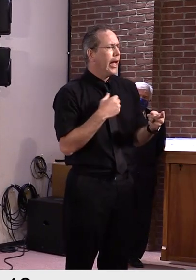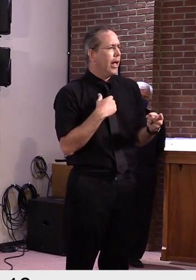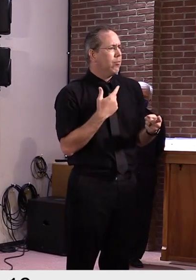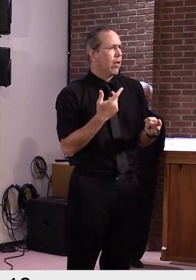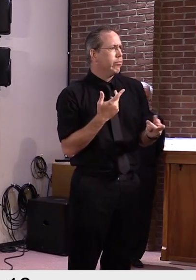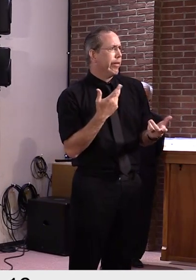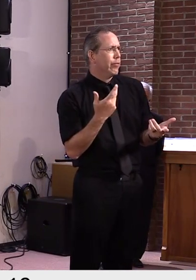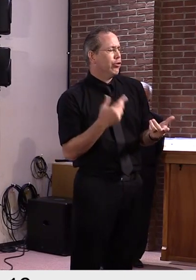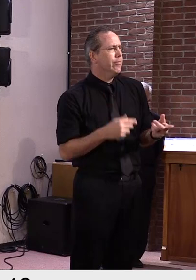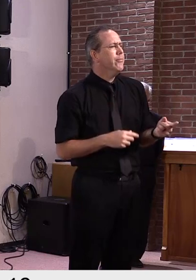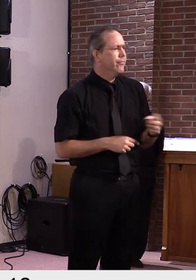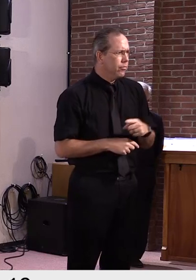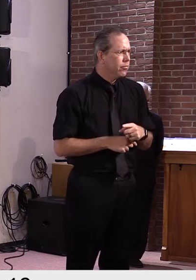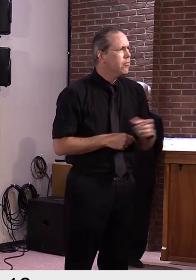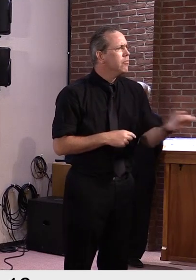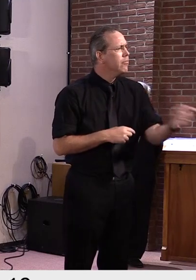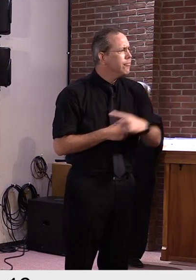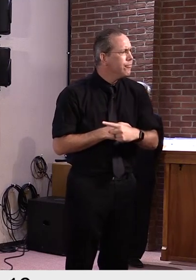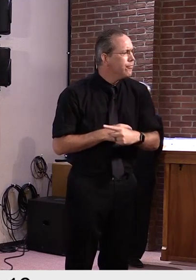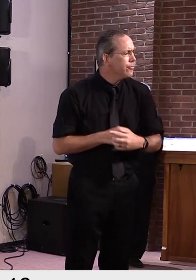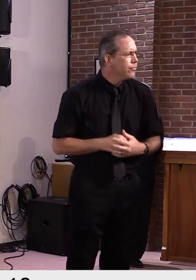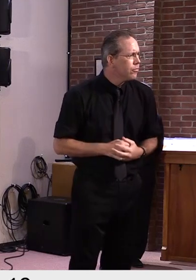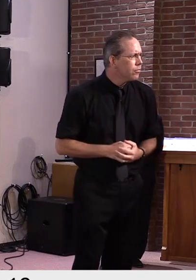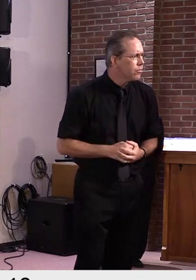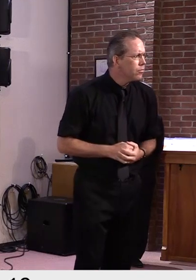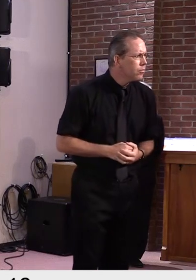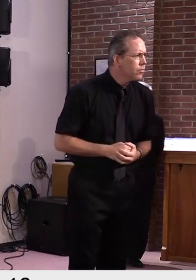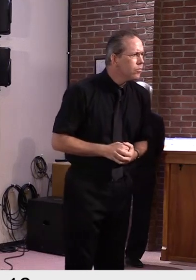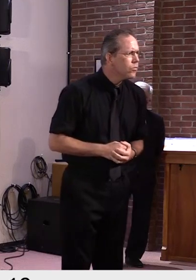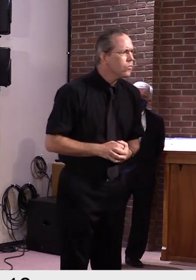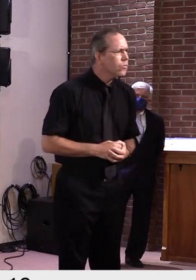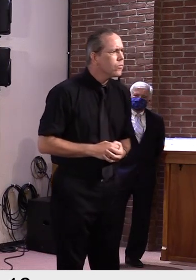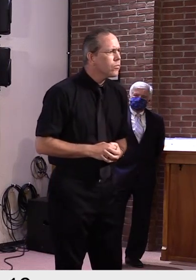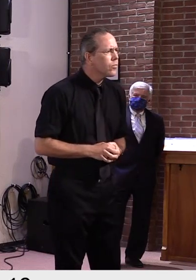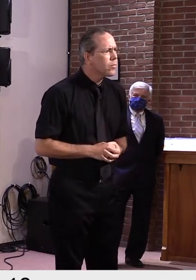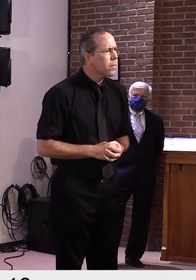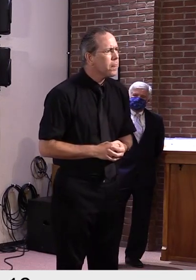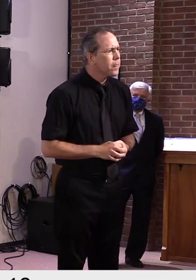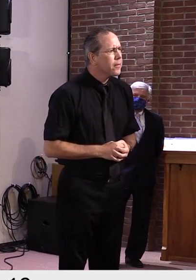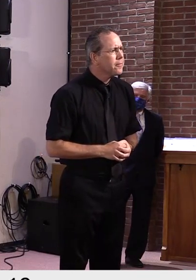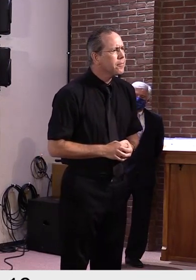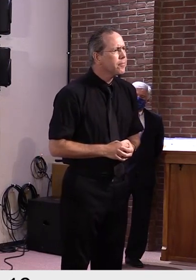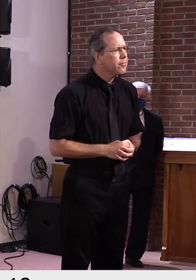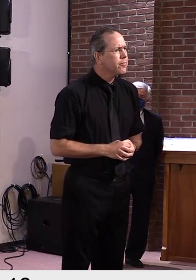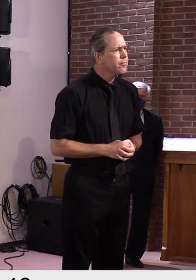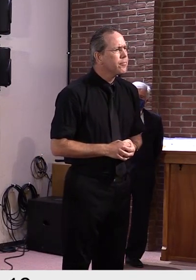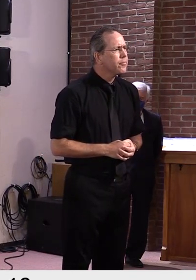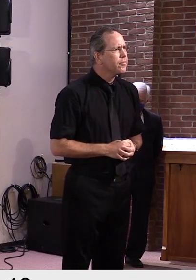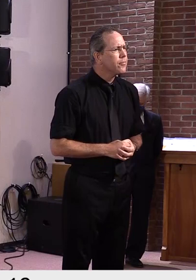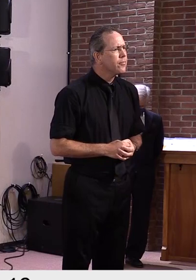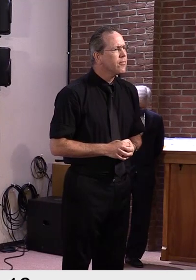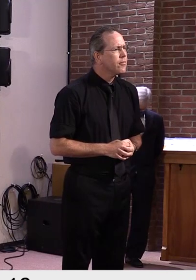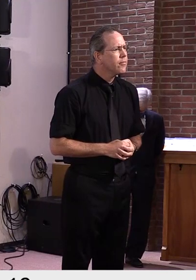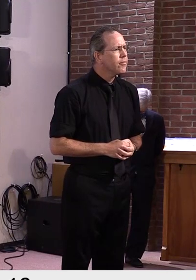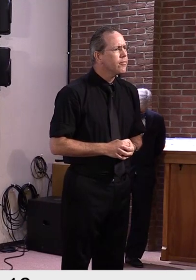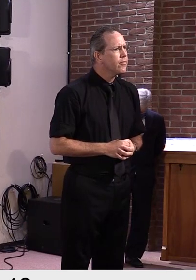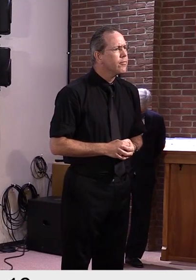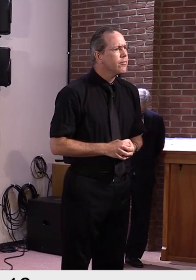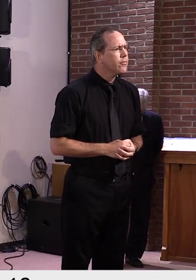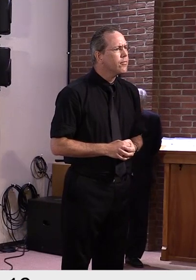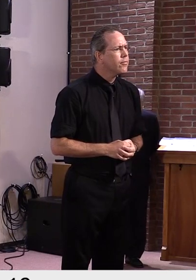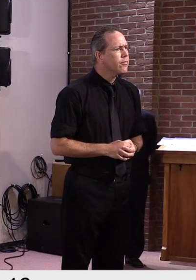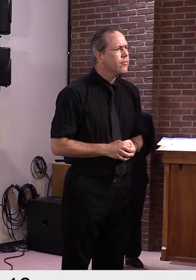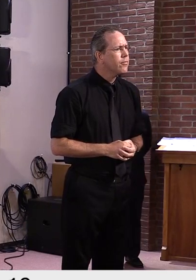you've had conversations maybe with governors Baker or Sanu to try to either put some pressure on the RGA